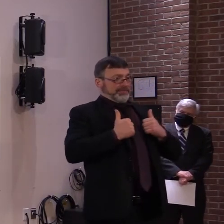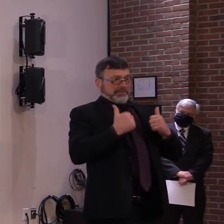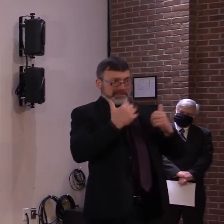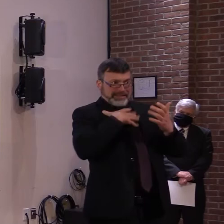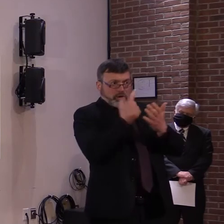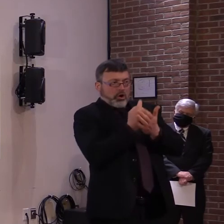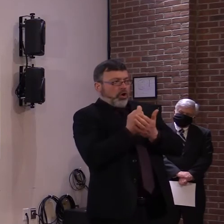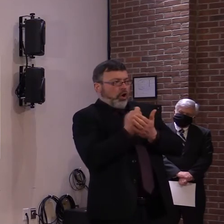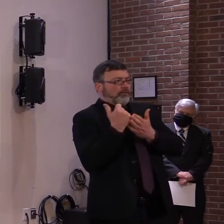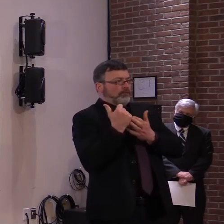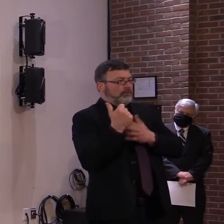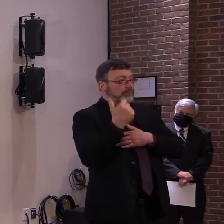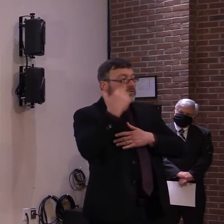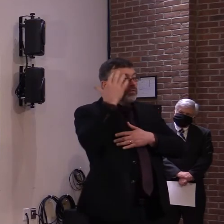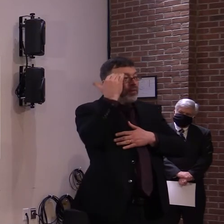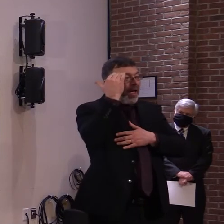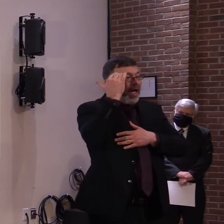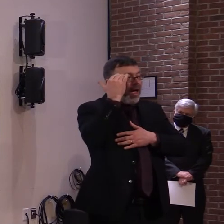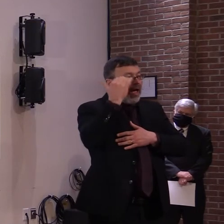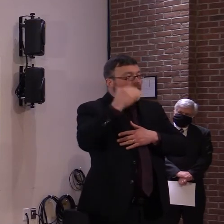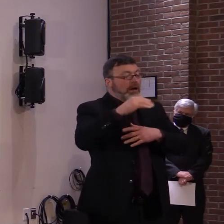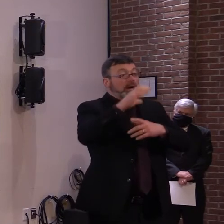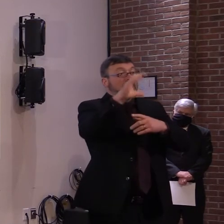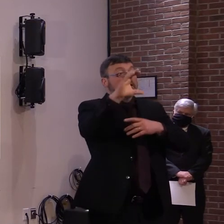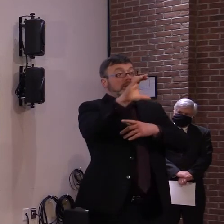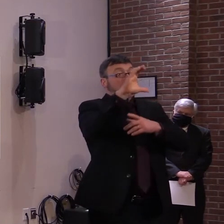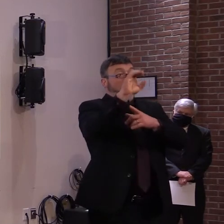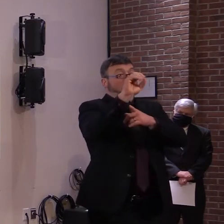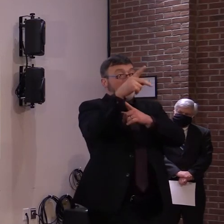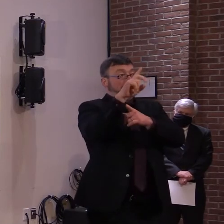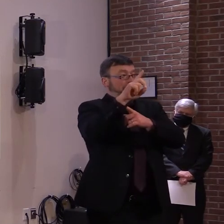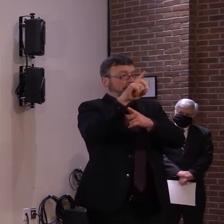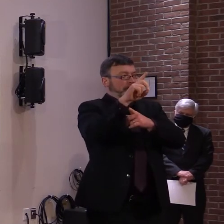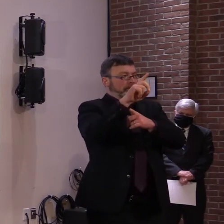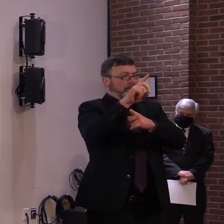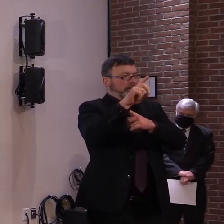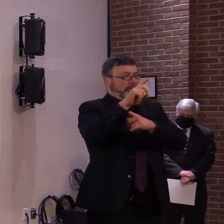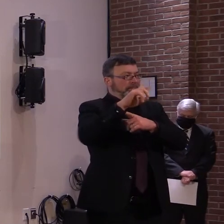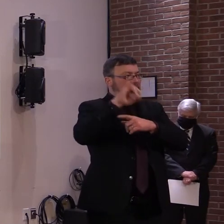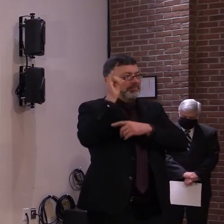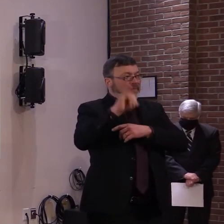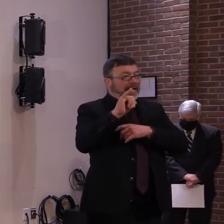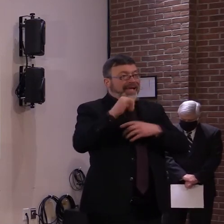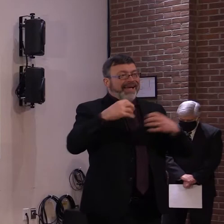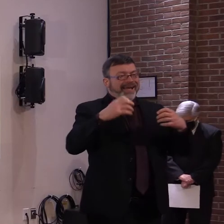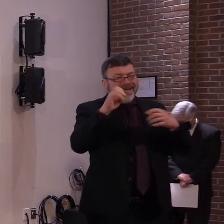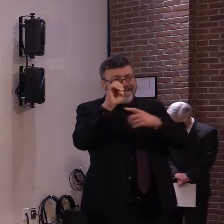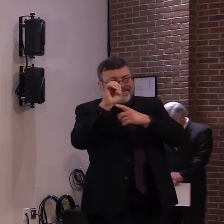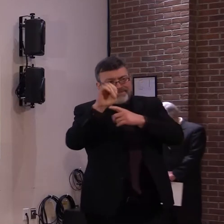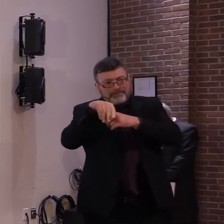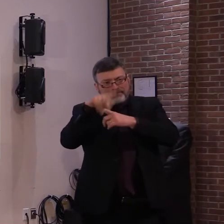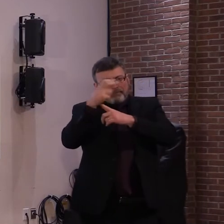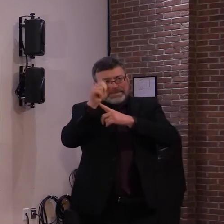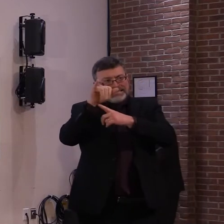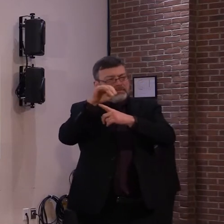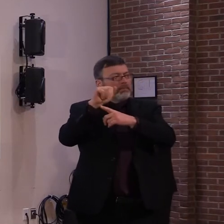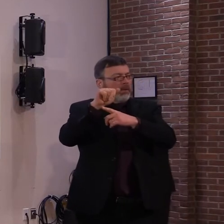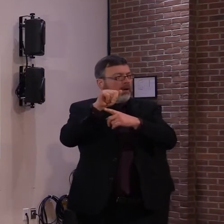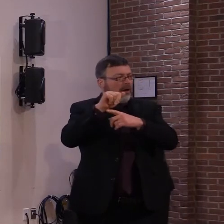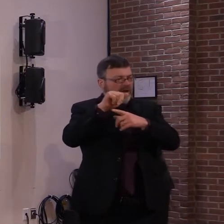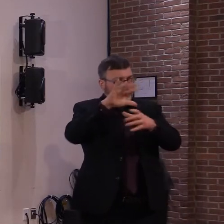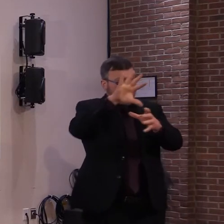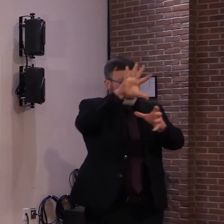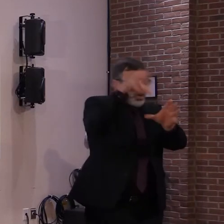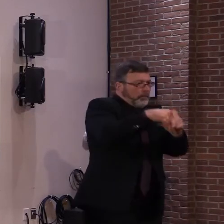COPD, emphysema, is on the list of conditions that will put you at increased